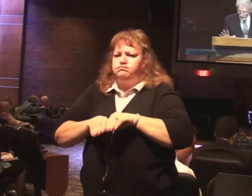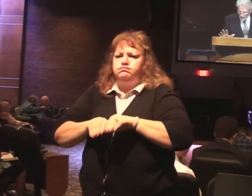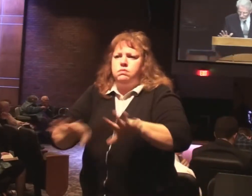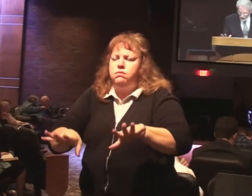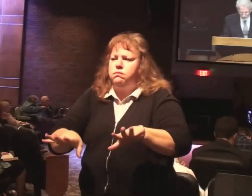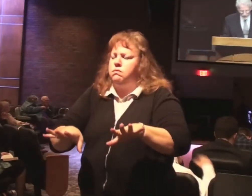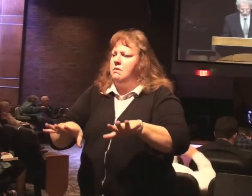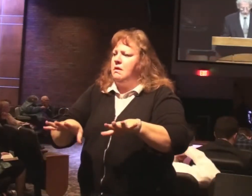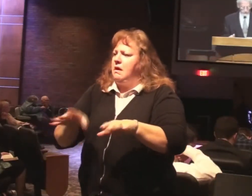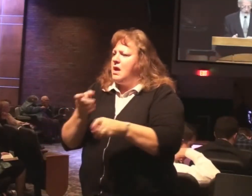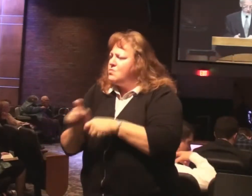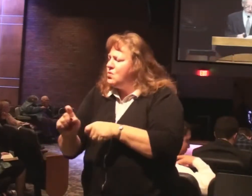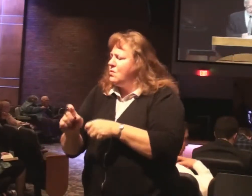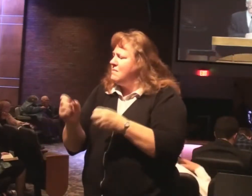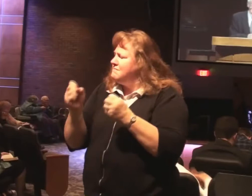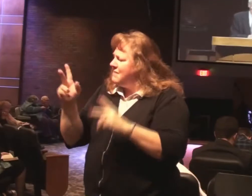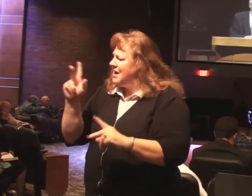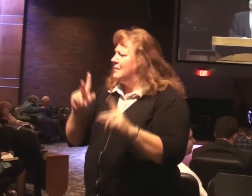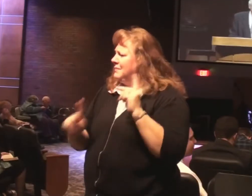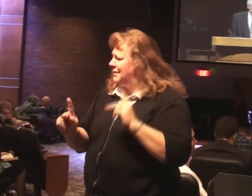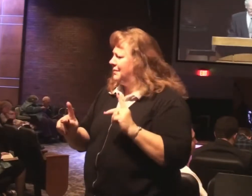and defile many. Come back to Hebrews chapter 3.